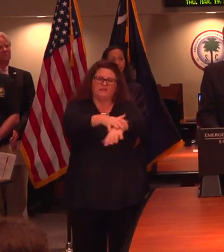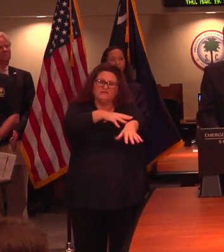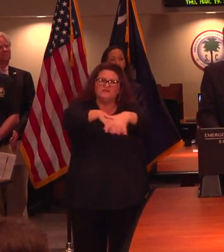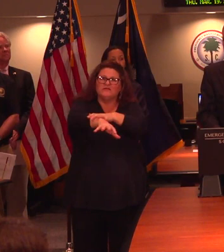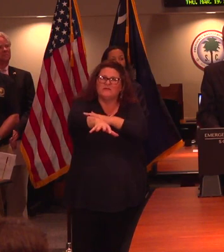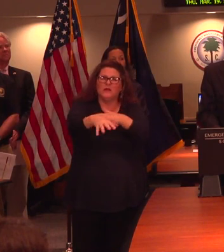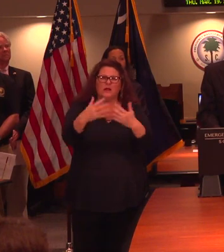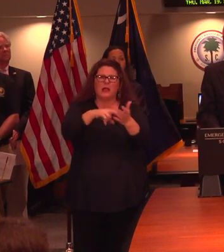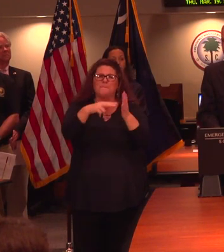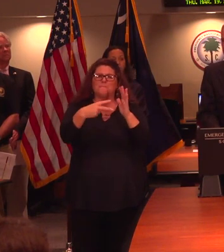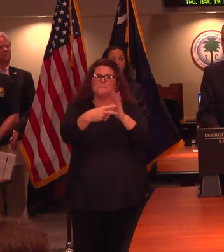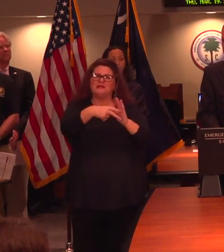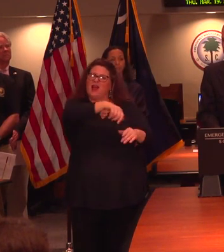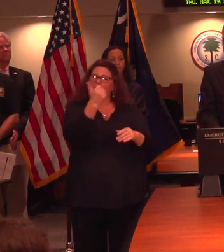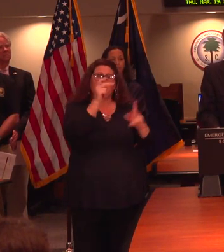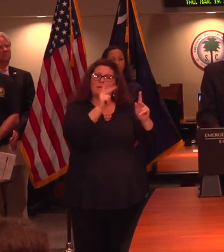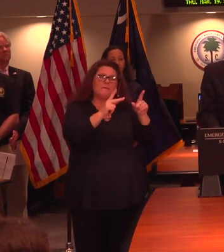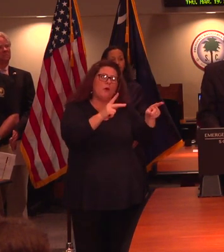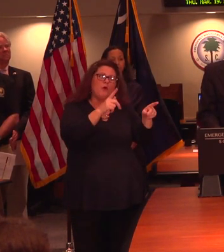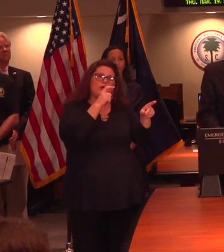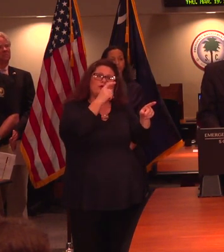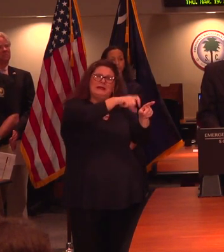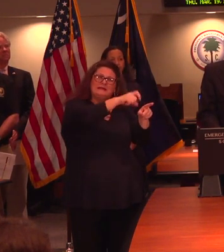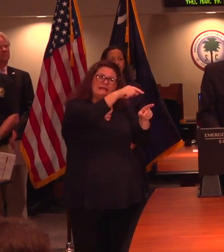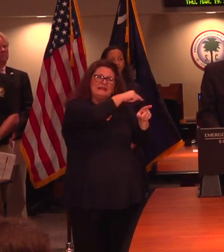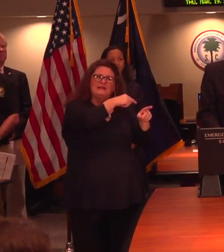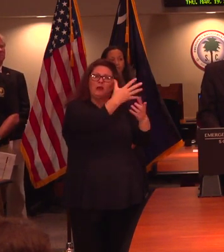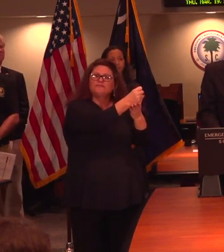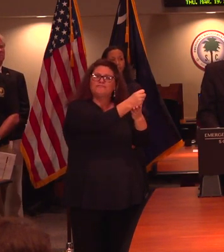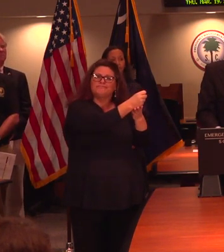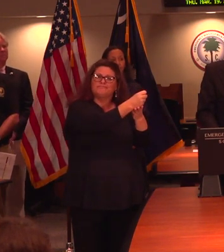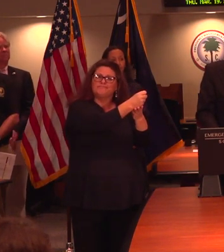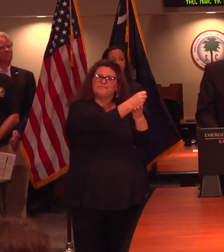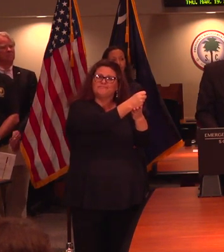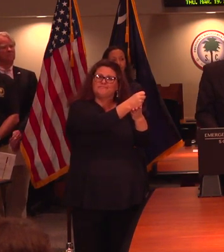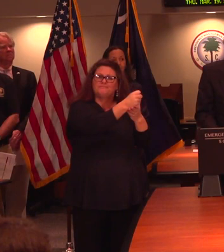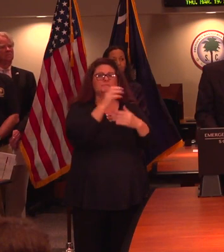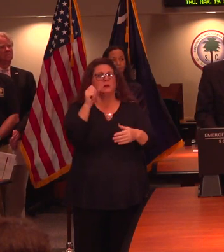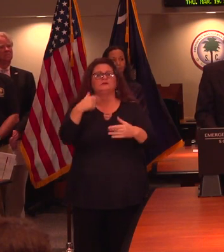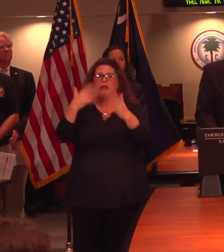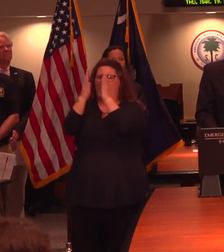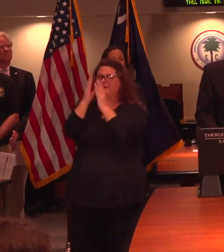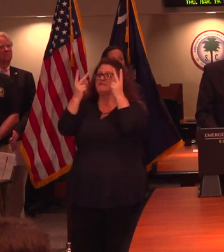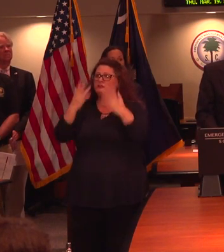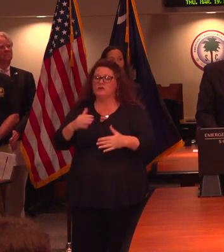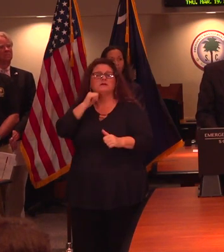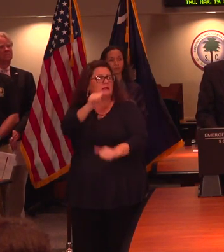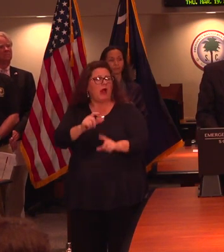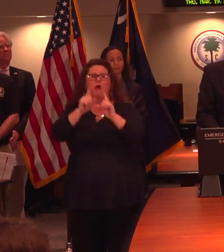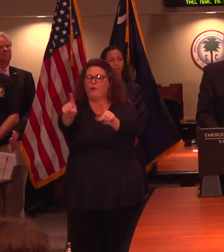away from the people that need them to treat this virus. I'm also asking South